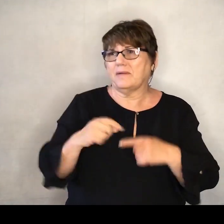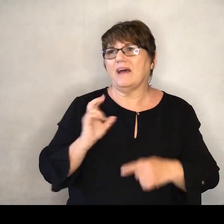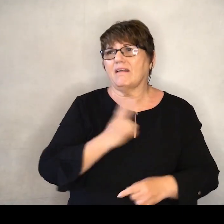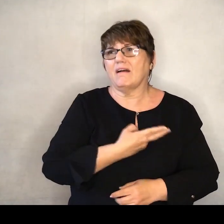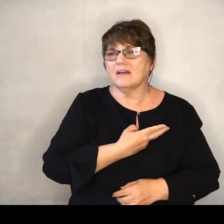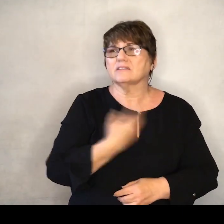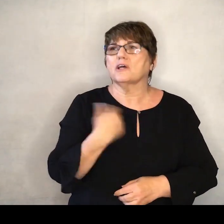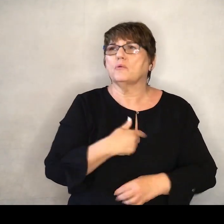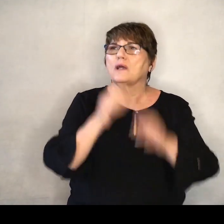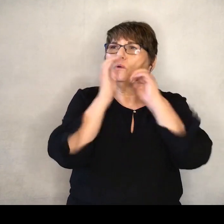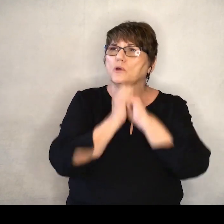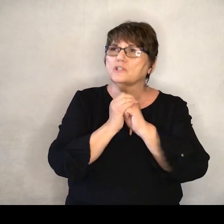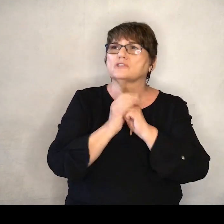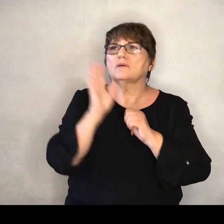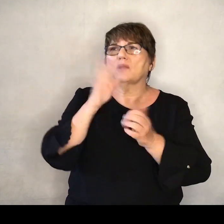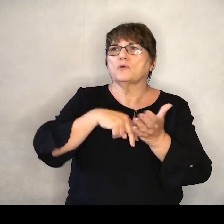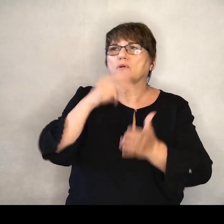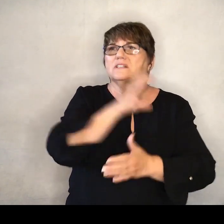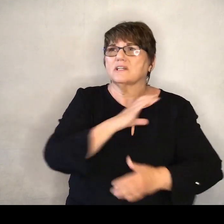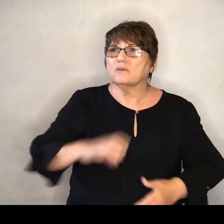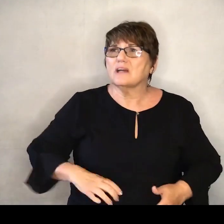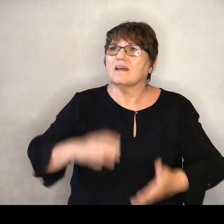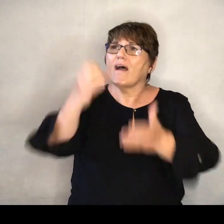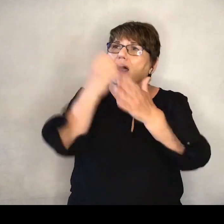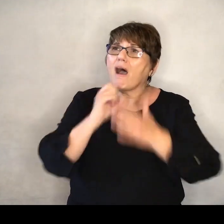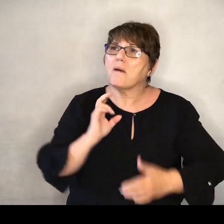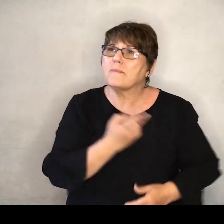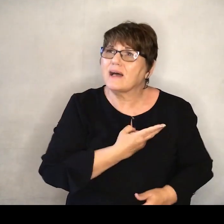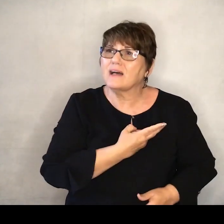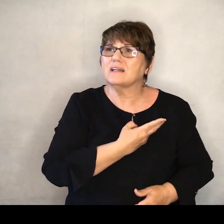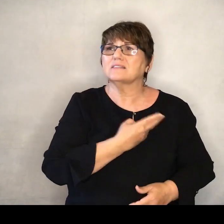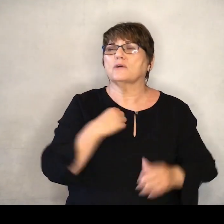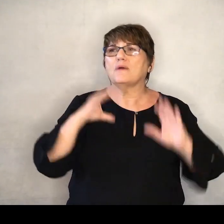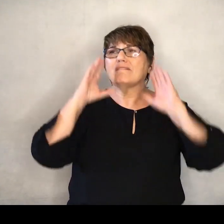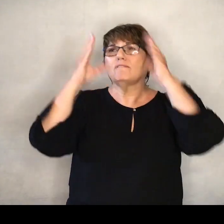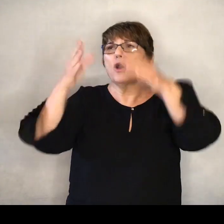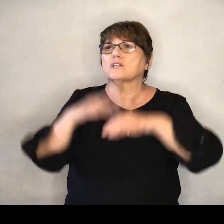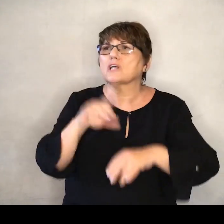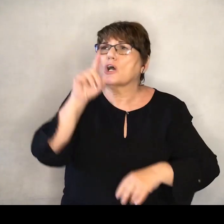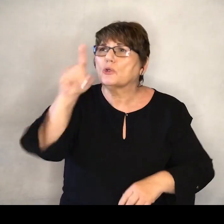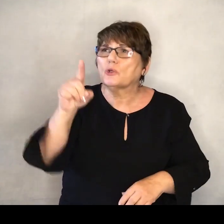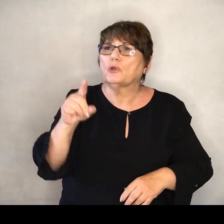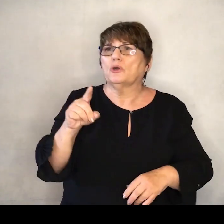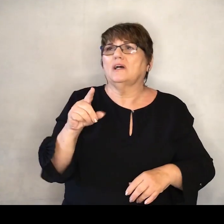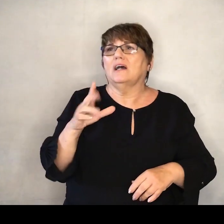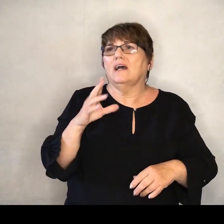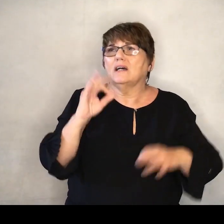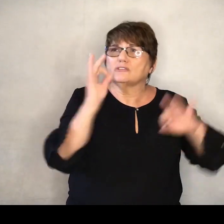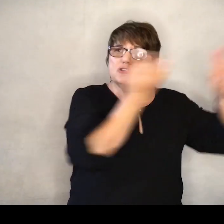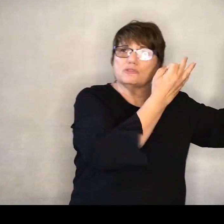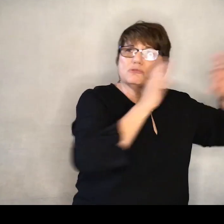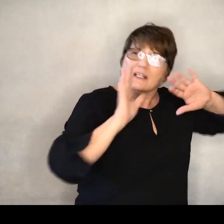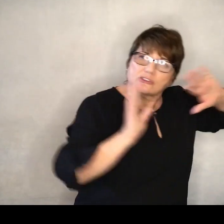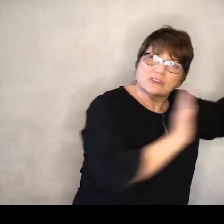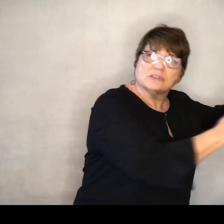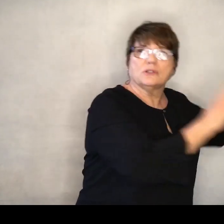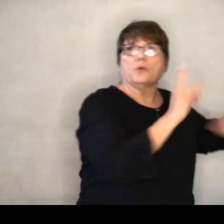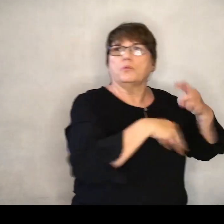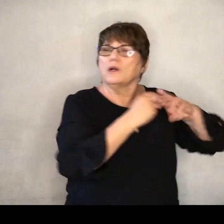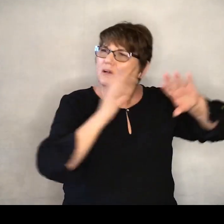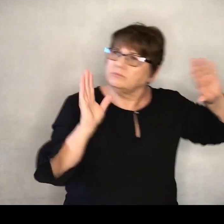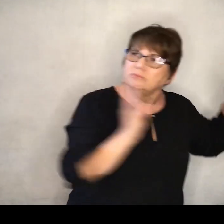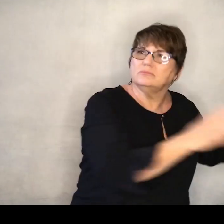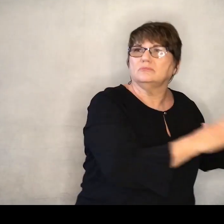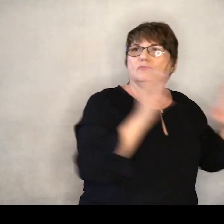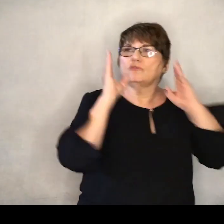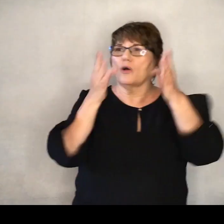risen Christ this morning Would you help us to do that in a way That we're completely focused on you And we're able to leave the distractions of the world behind We